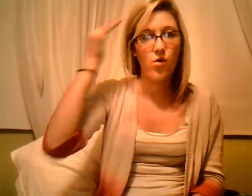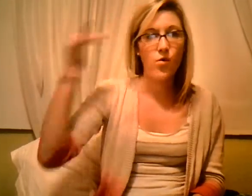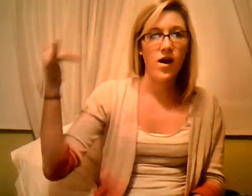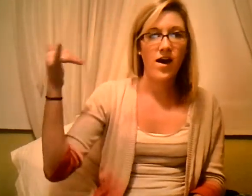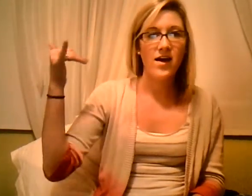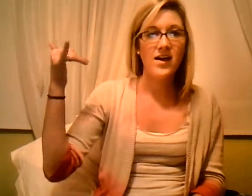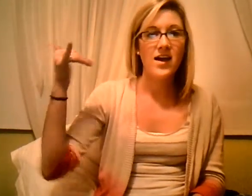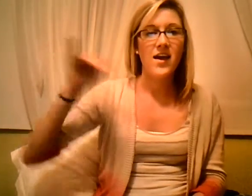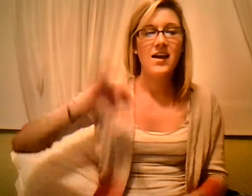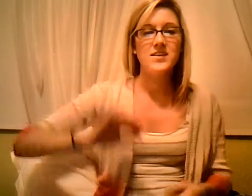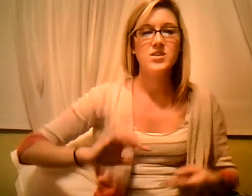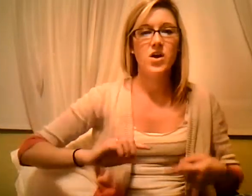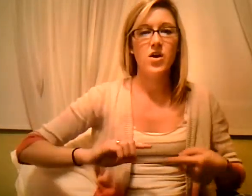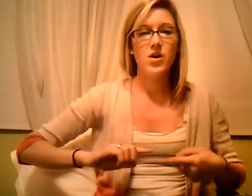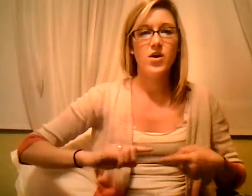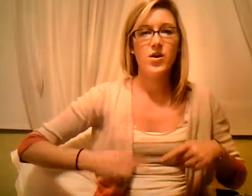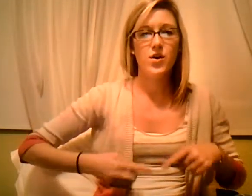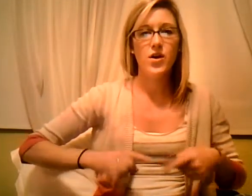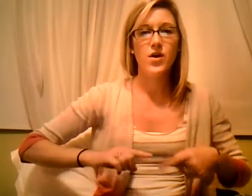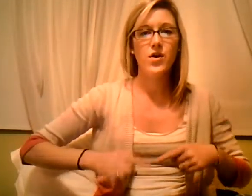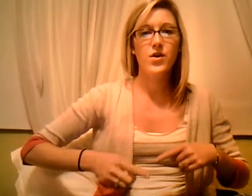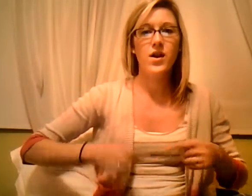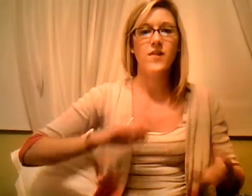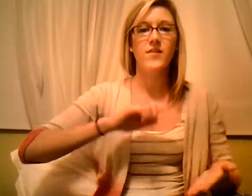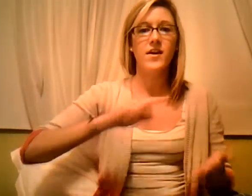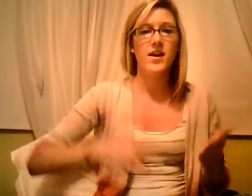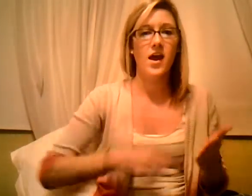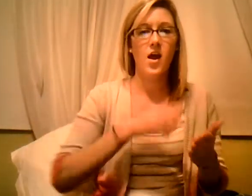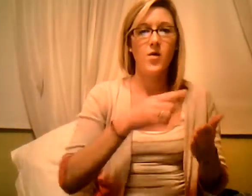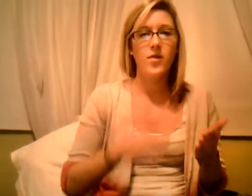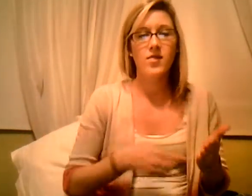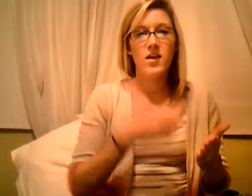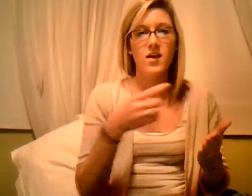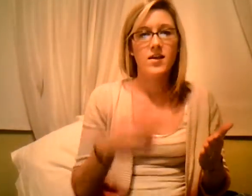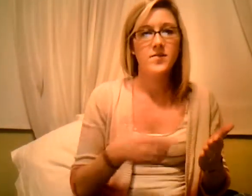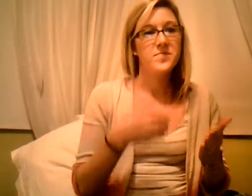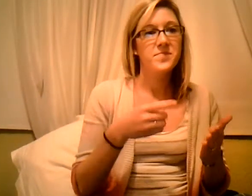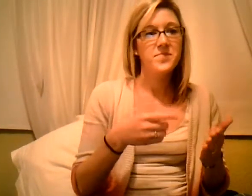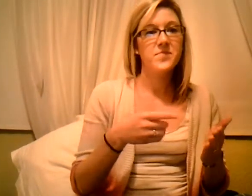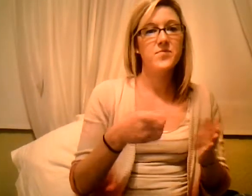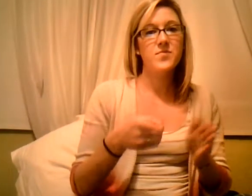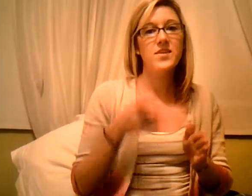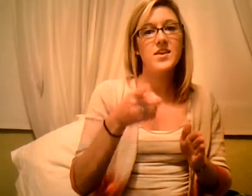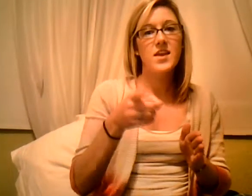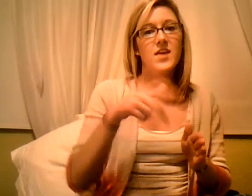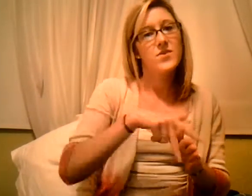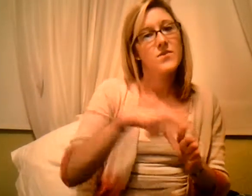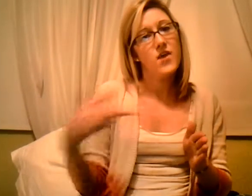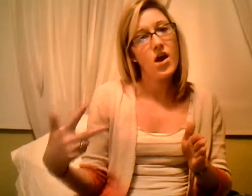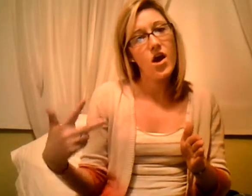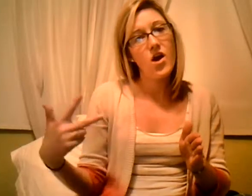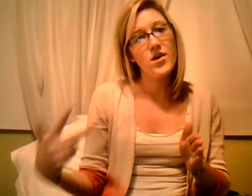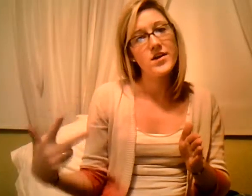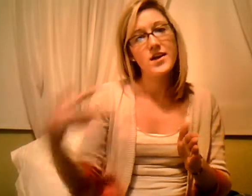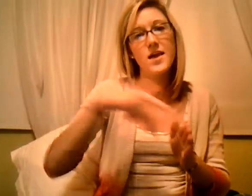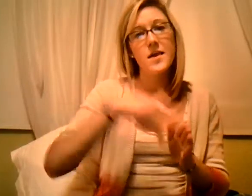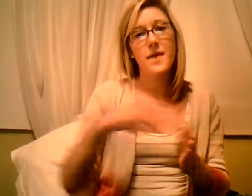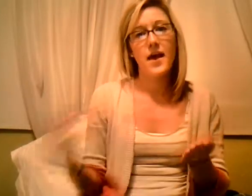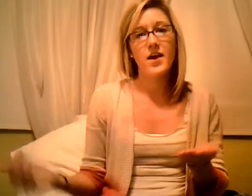why. It's gonna hurt every now and then. If you fall, get back